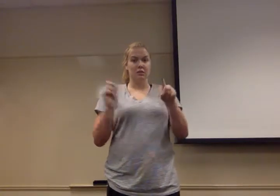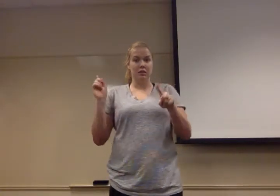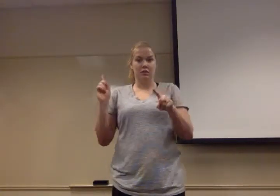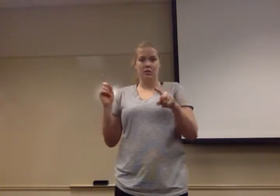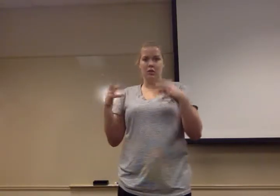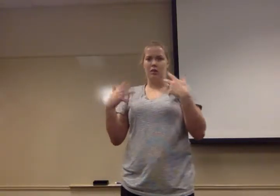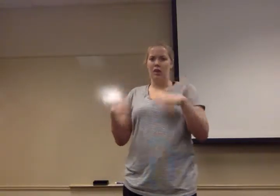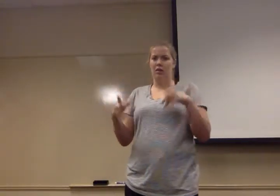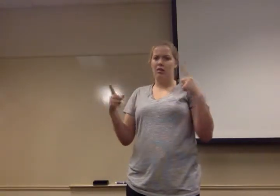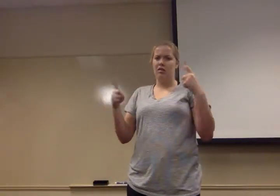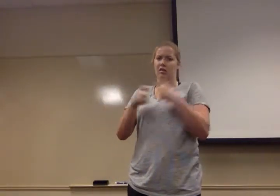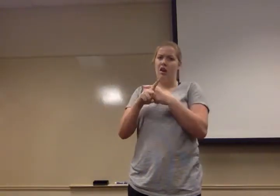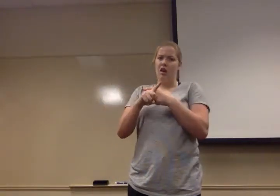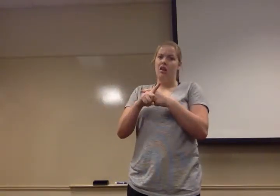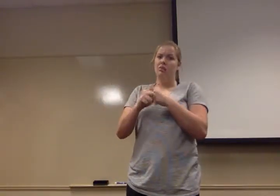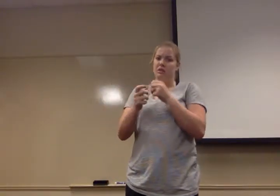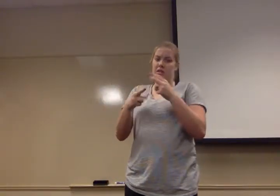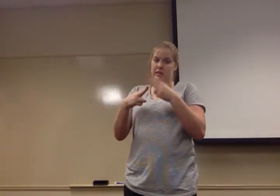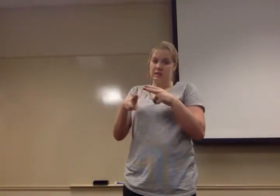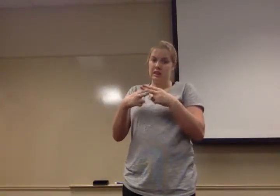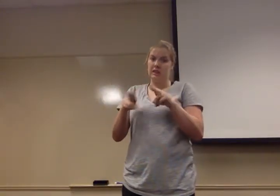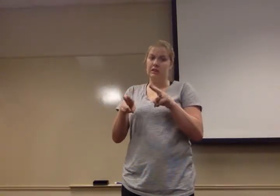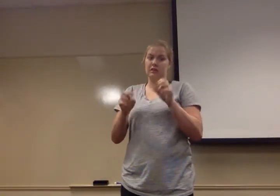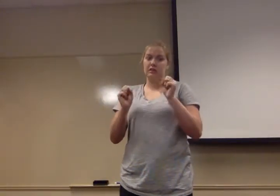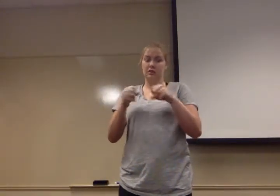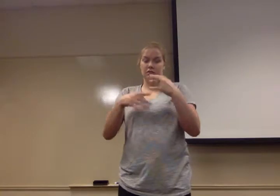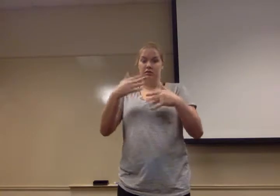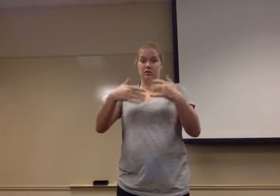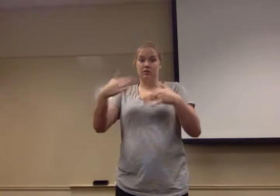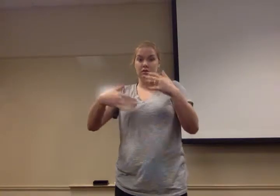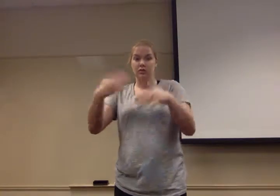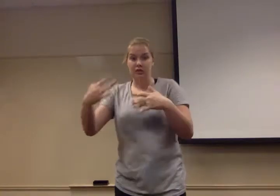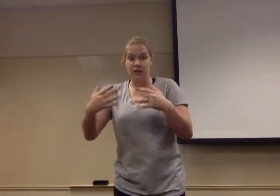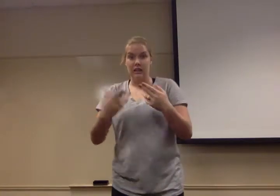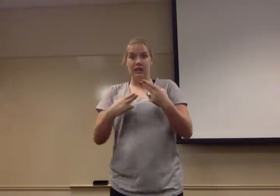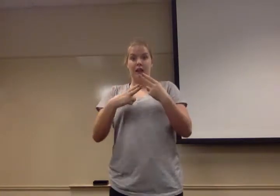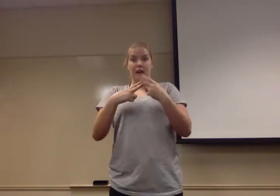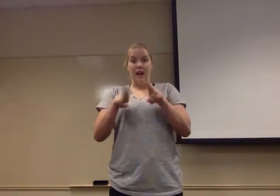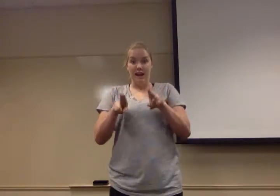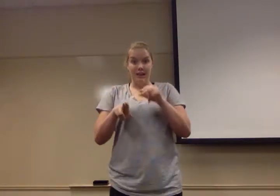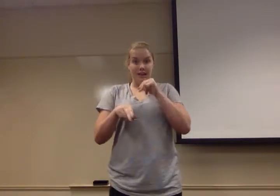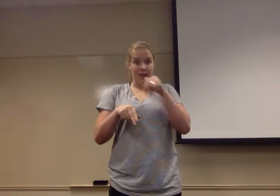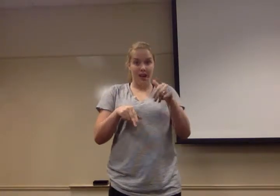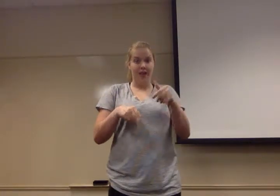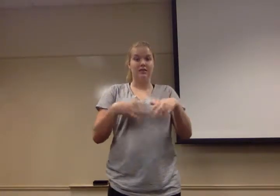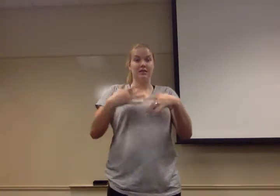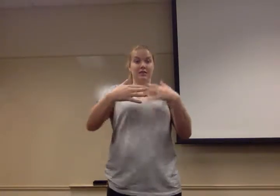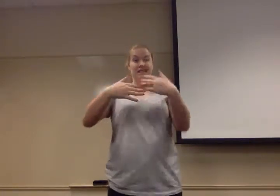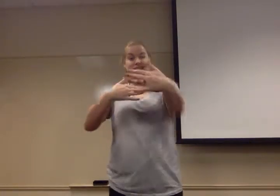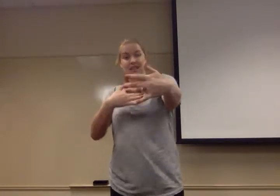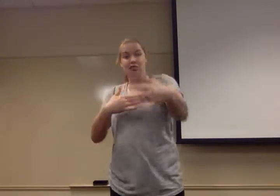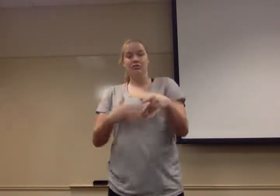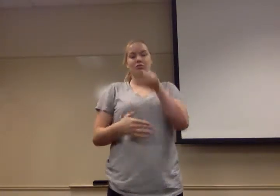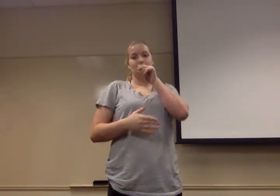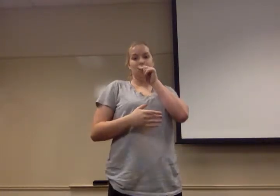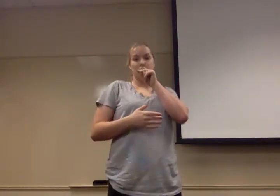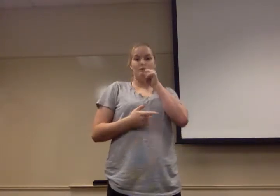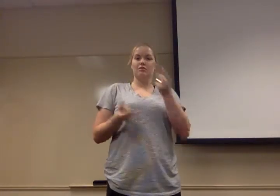thing that can create even more sophisticated things, such as chickens. And we know in our heart of hearts that the universe does not